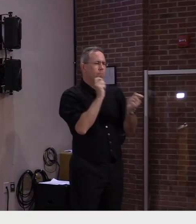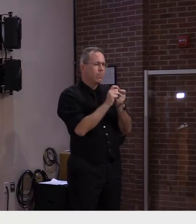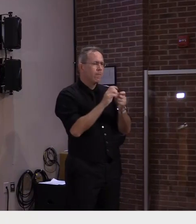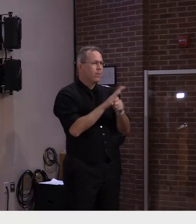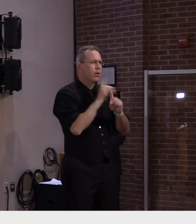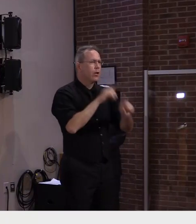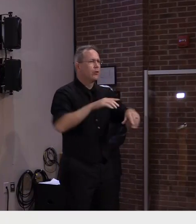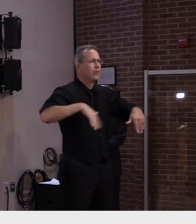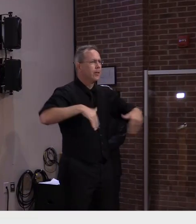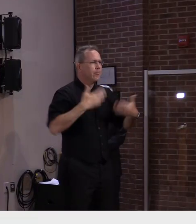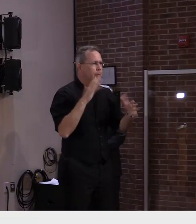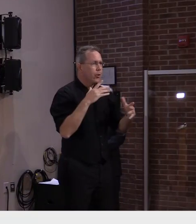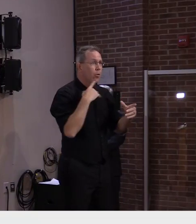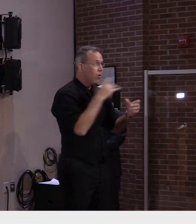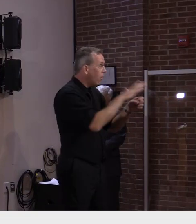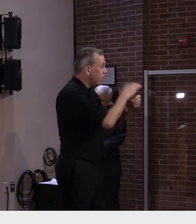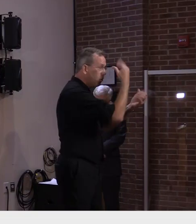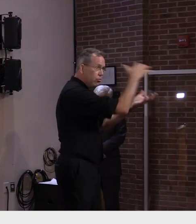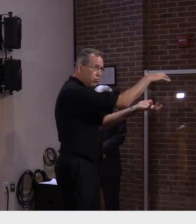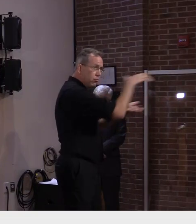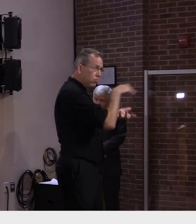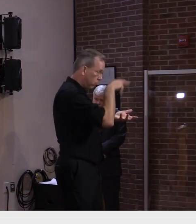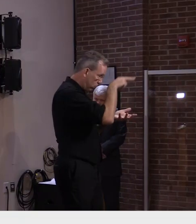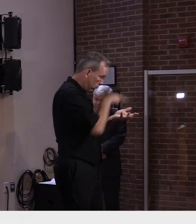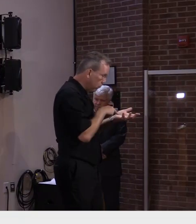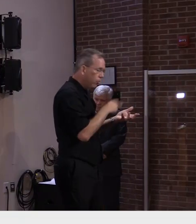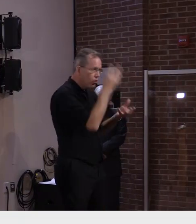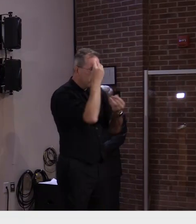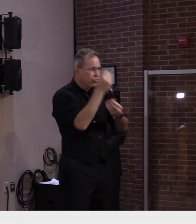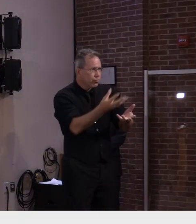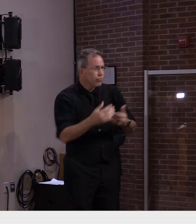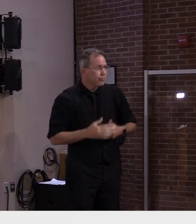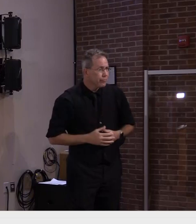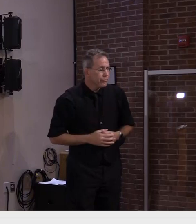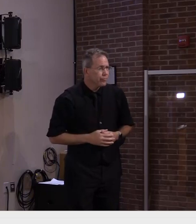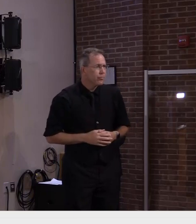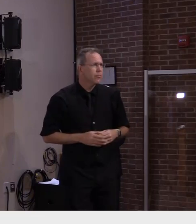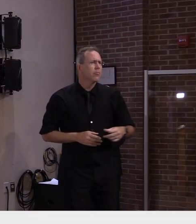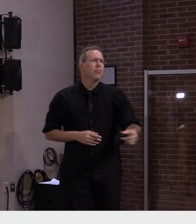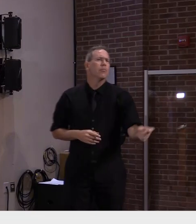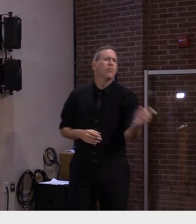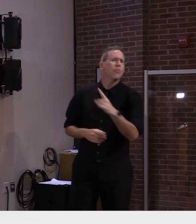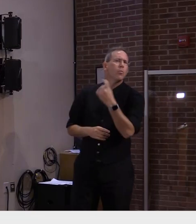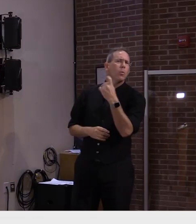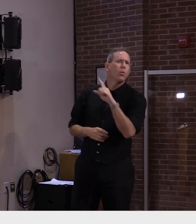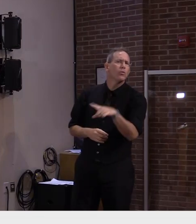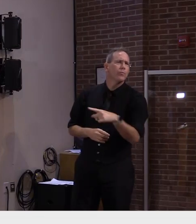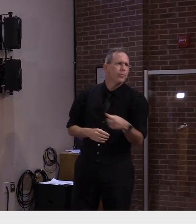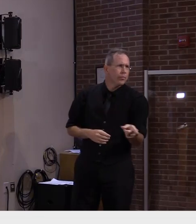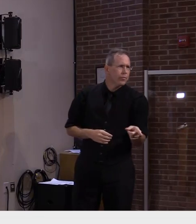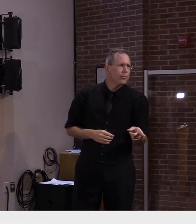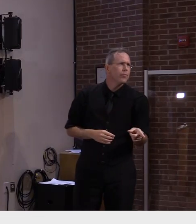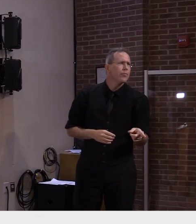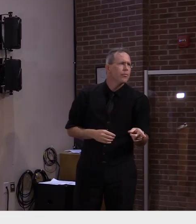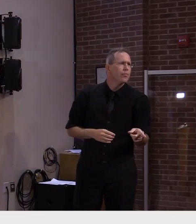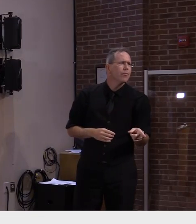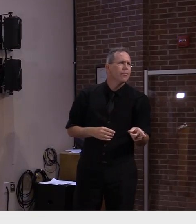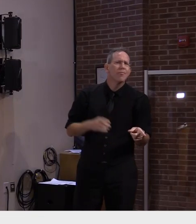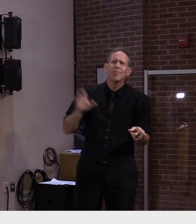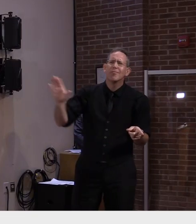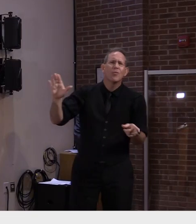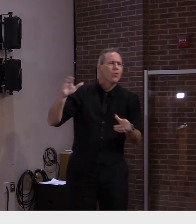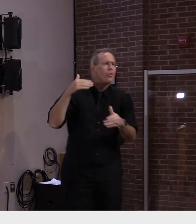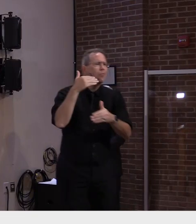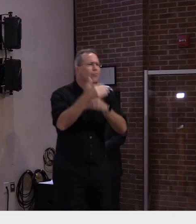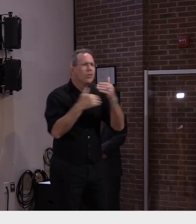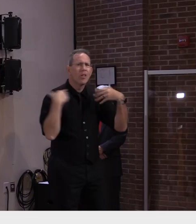Okay. Thank you. One other question about the process that the health department engages in is whether or not there's some sort